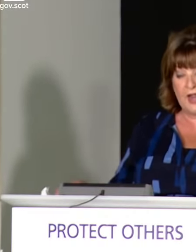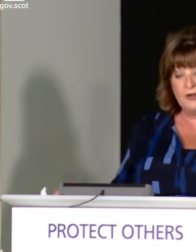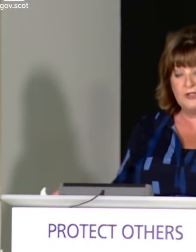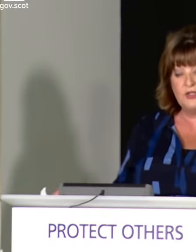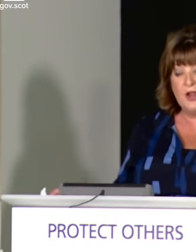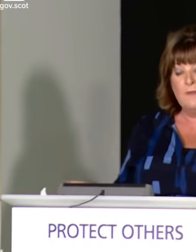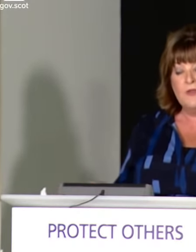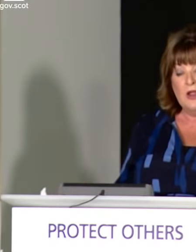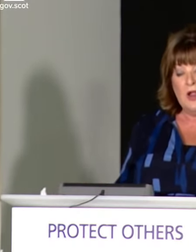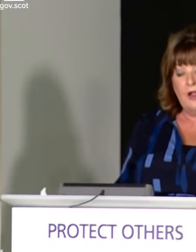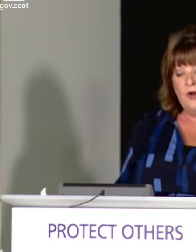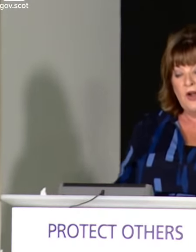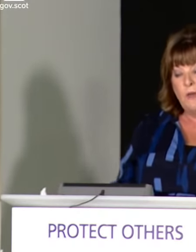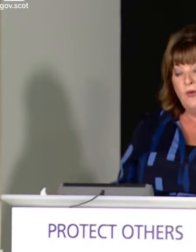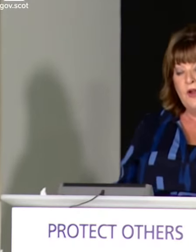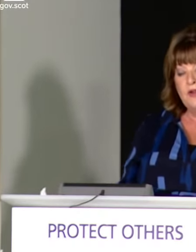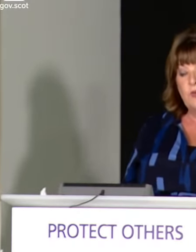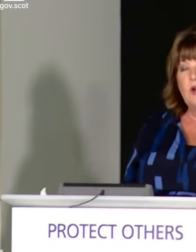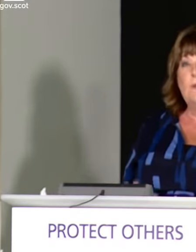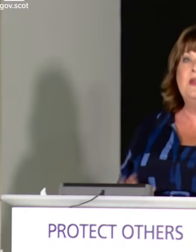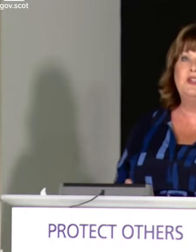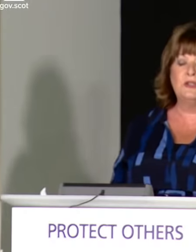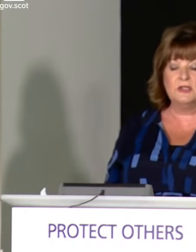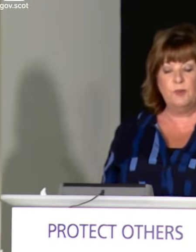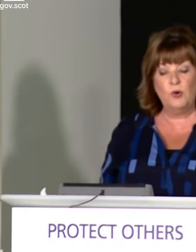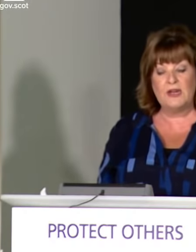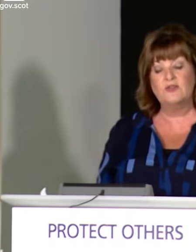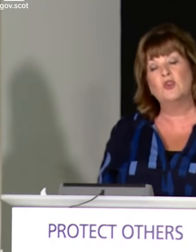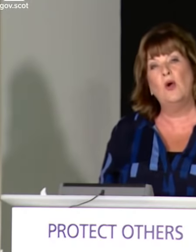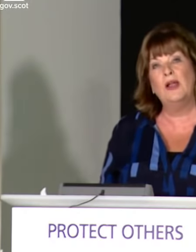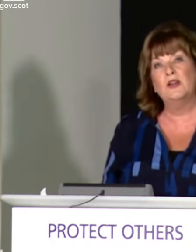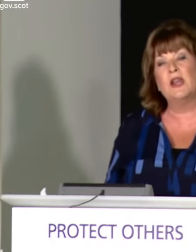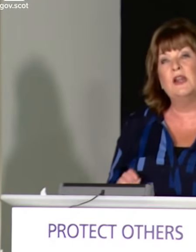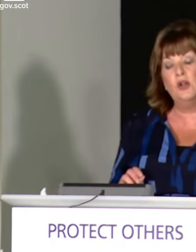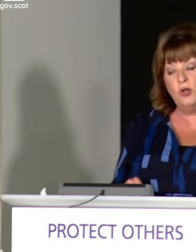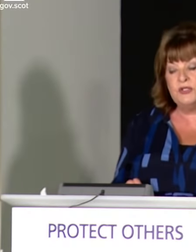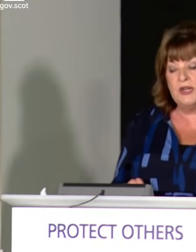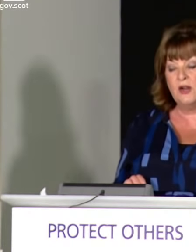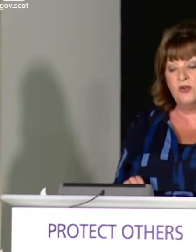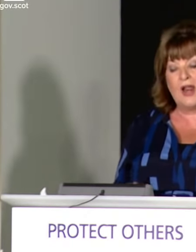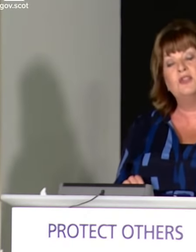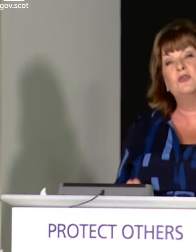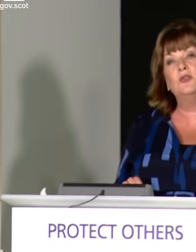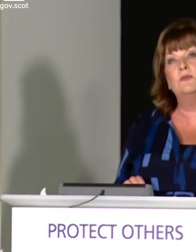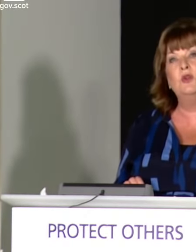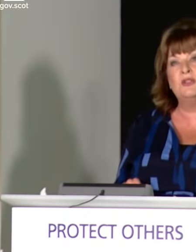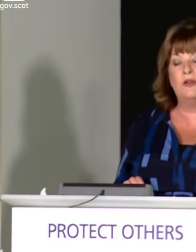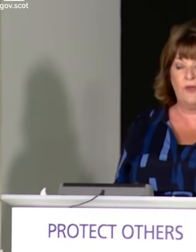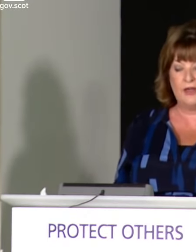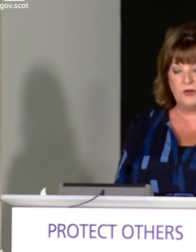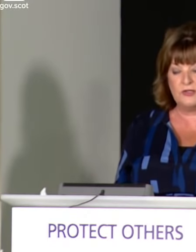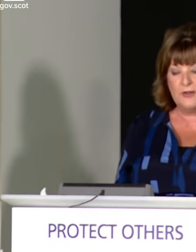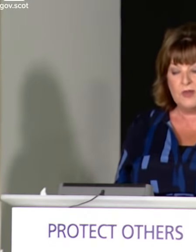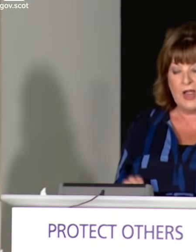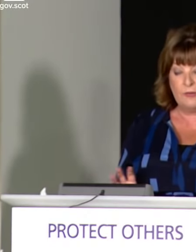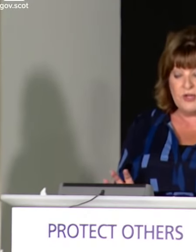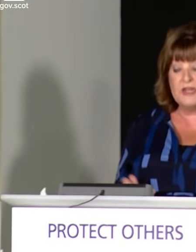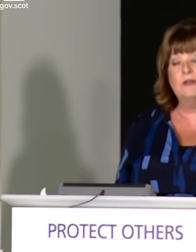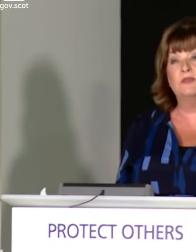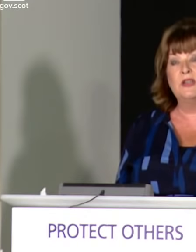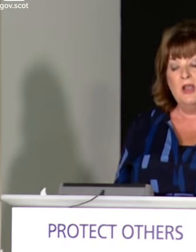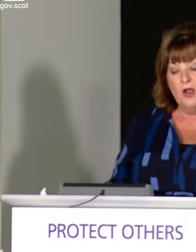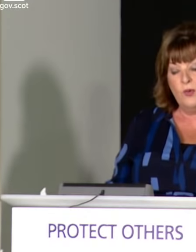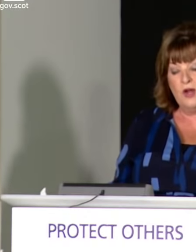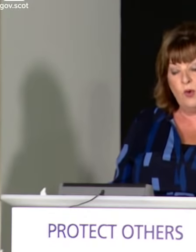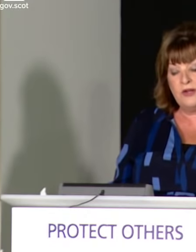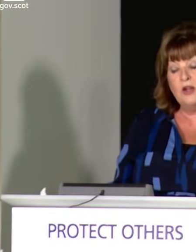for culture and heritage. And there are a number of areas where immediate support is required, including grassroots music venues and